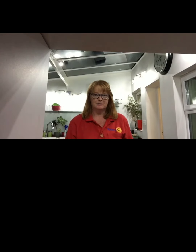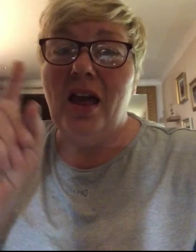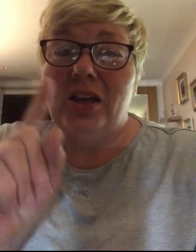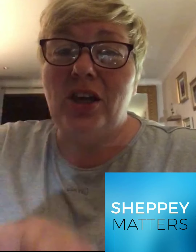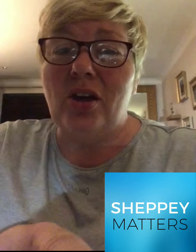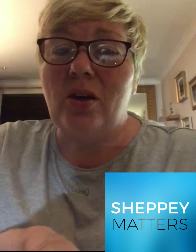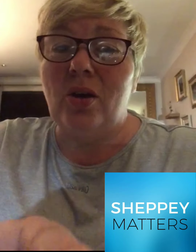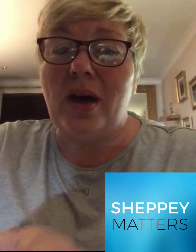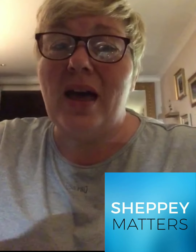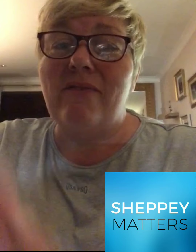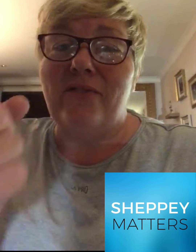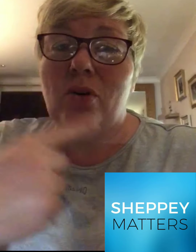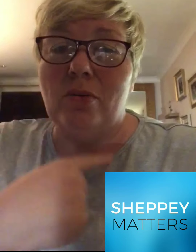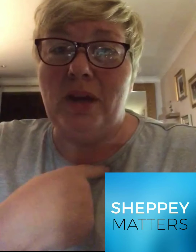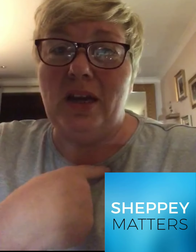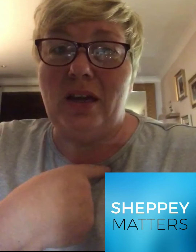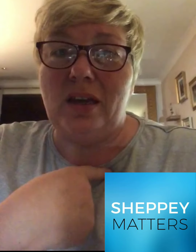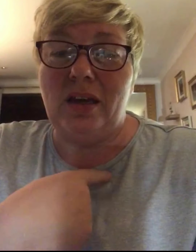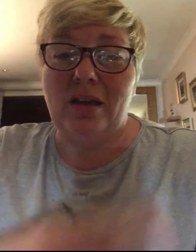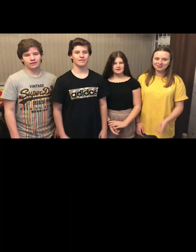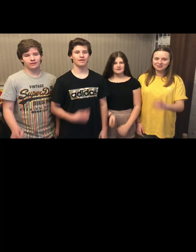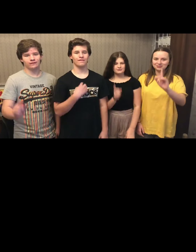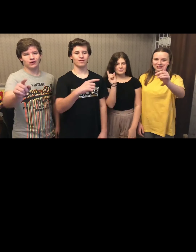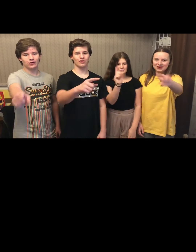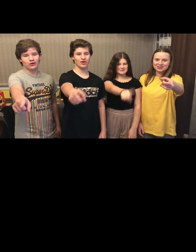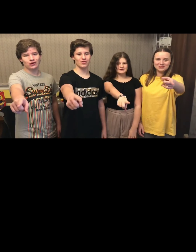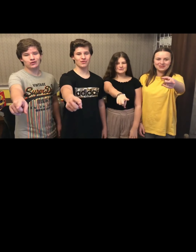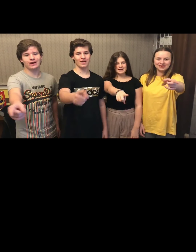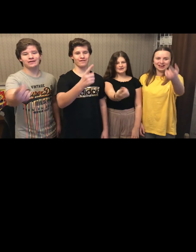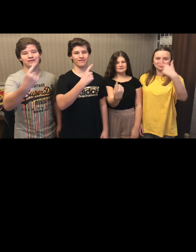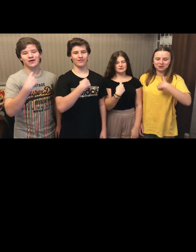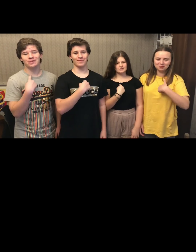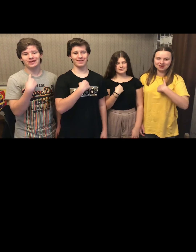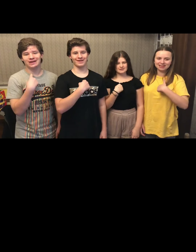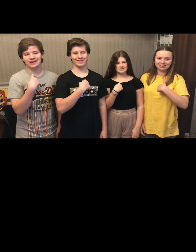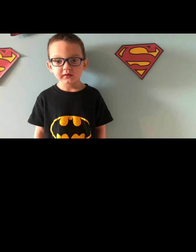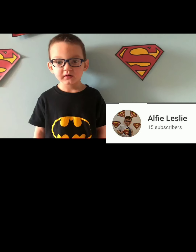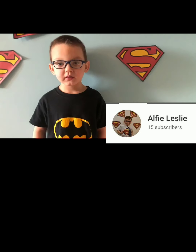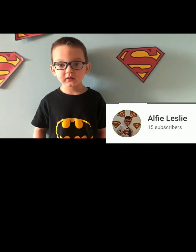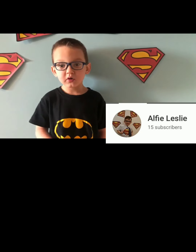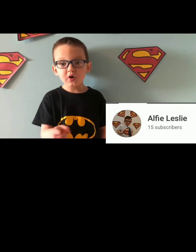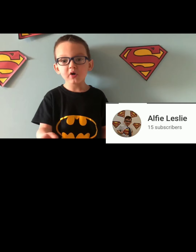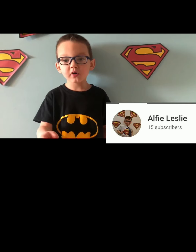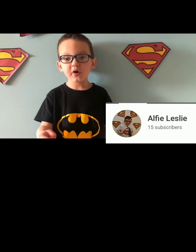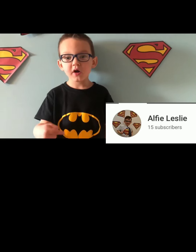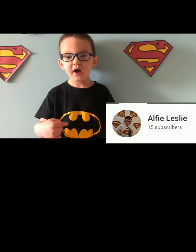You and for me, you and